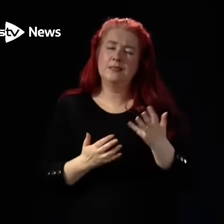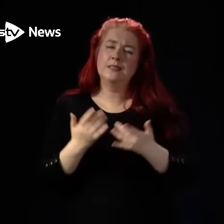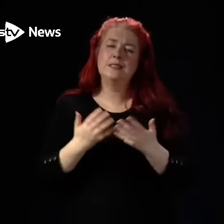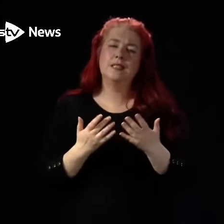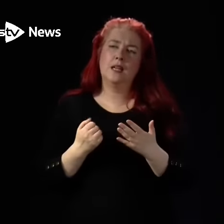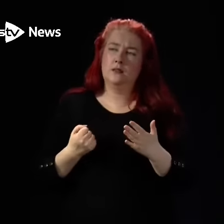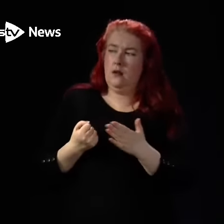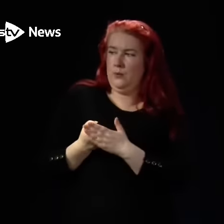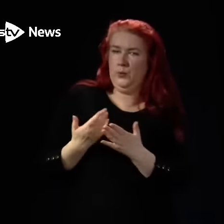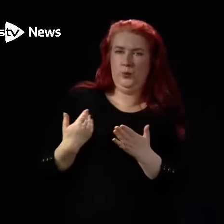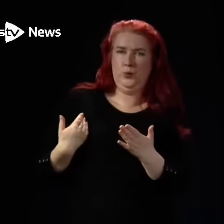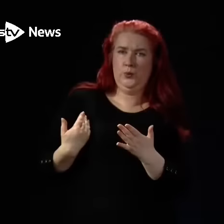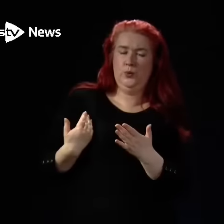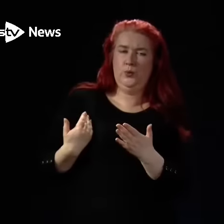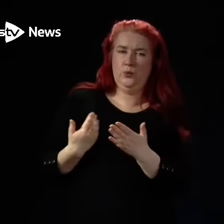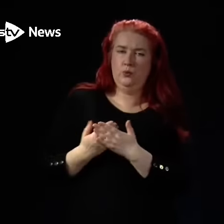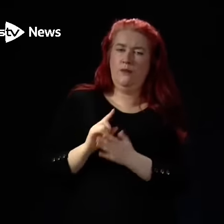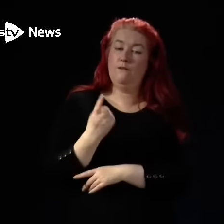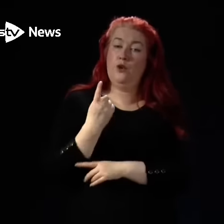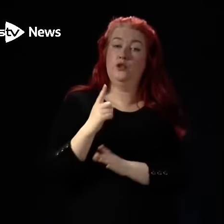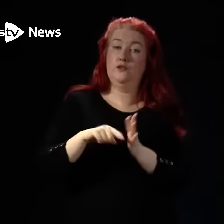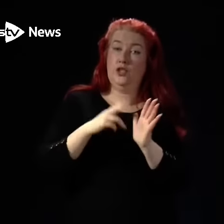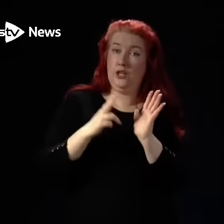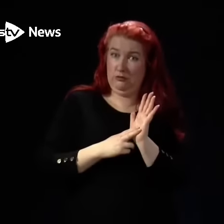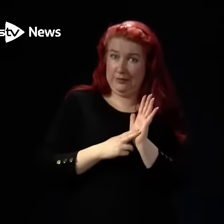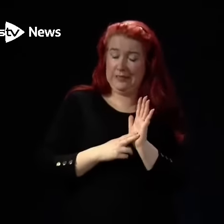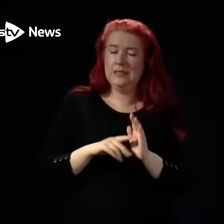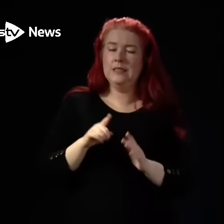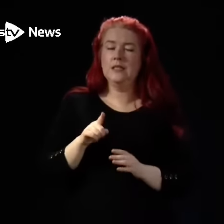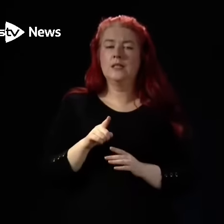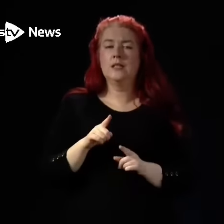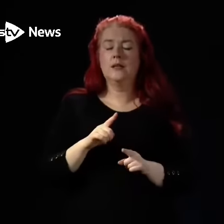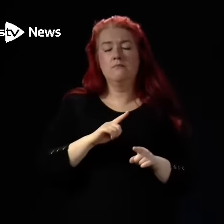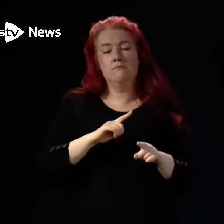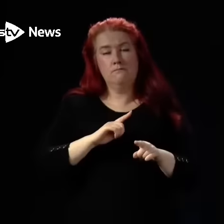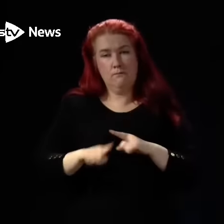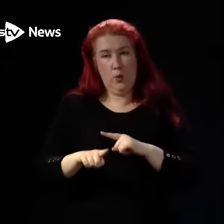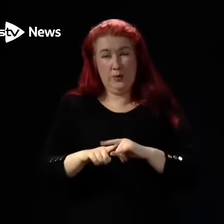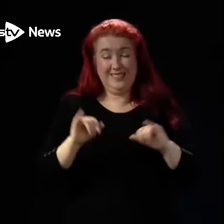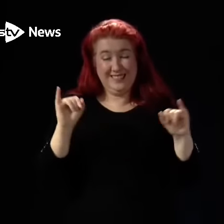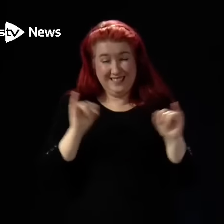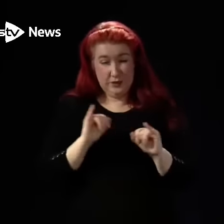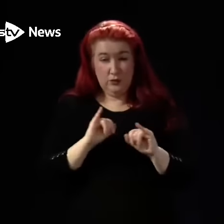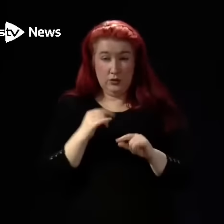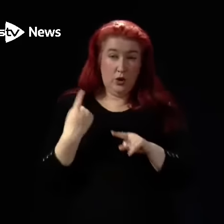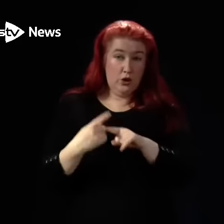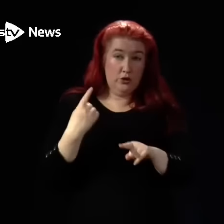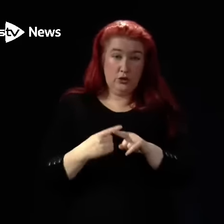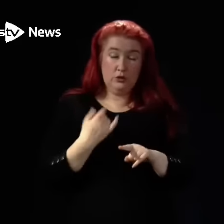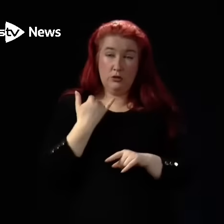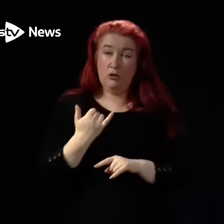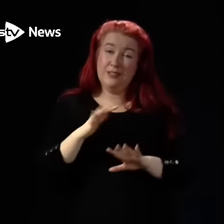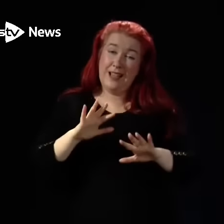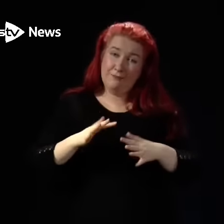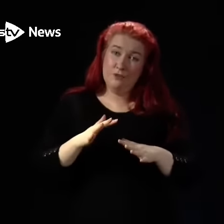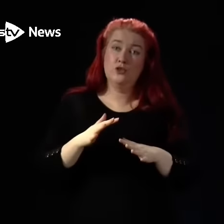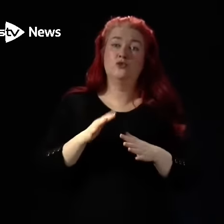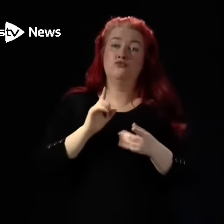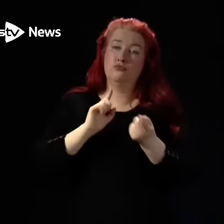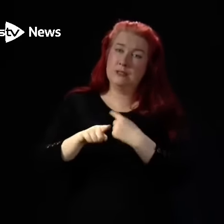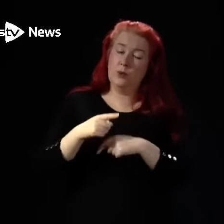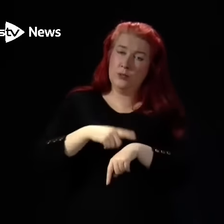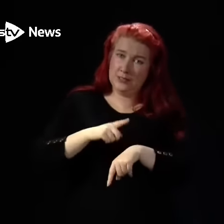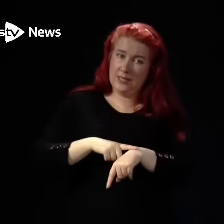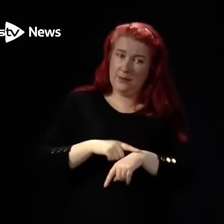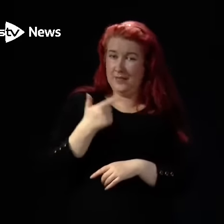the 1st of January, the most serious urgent calls, the median response time of the ambulance